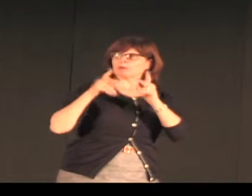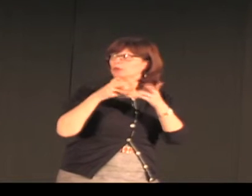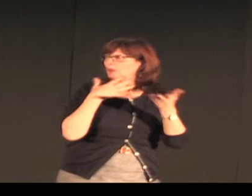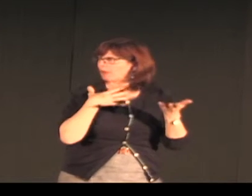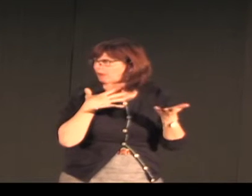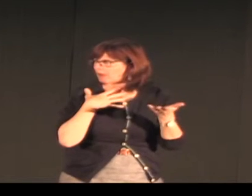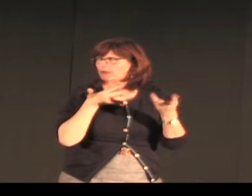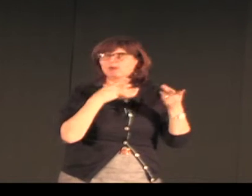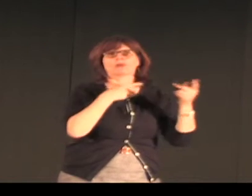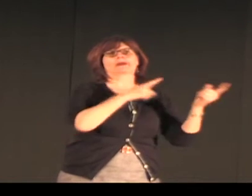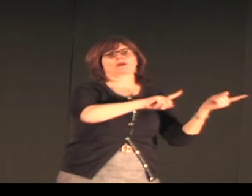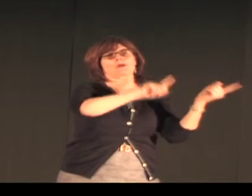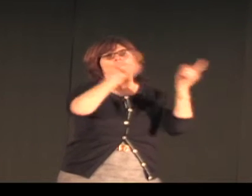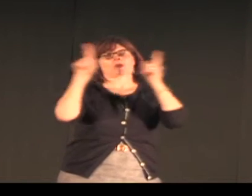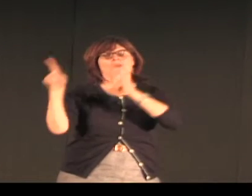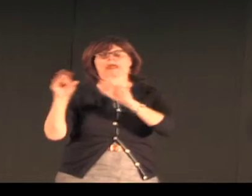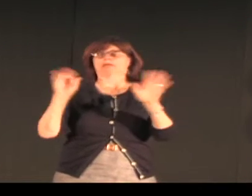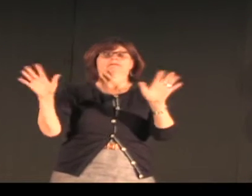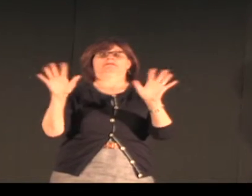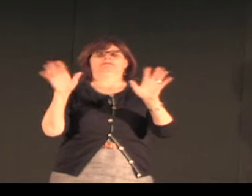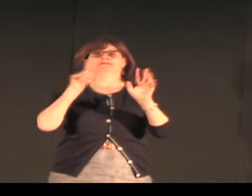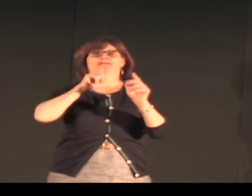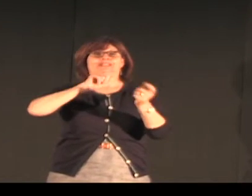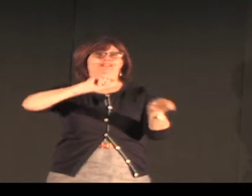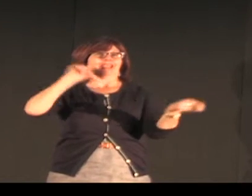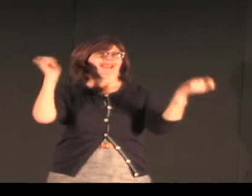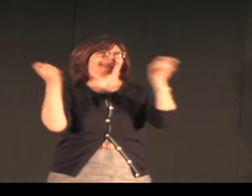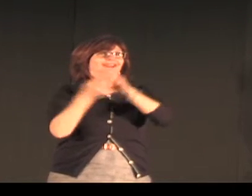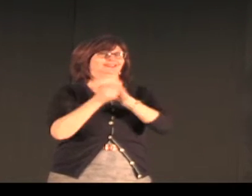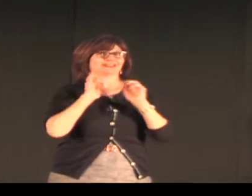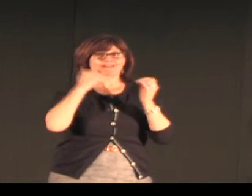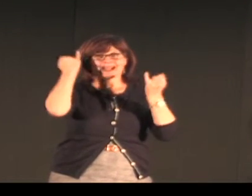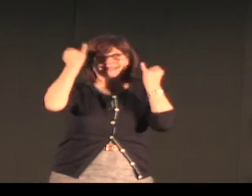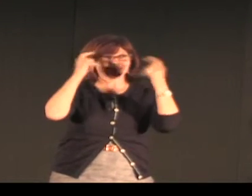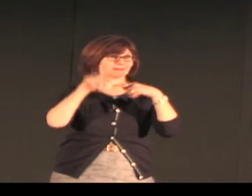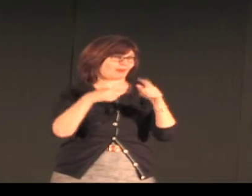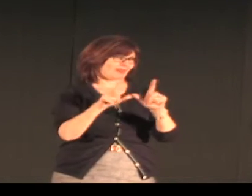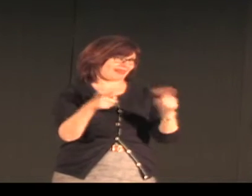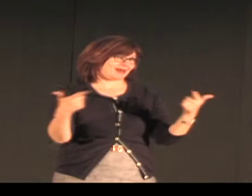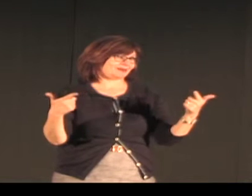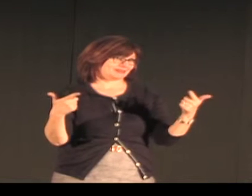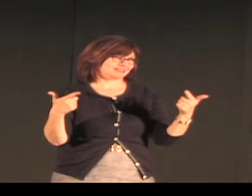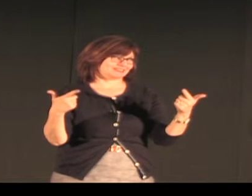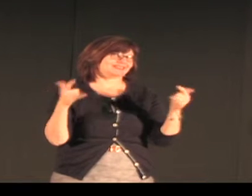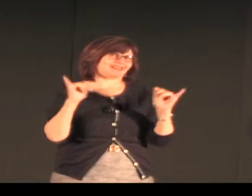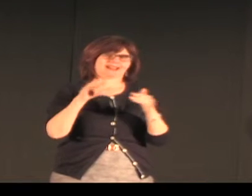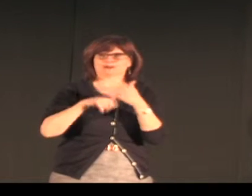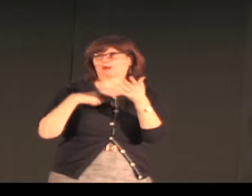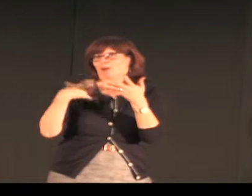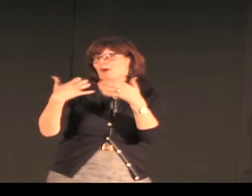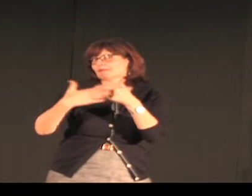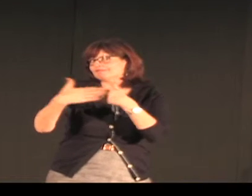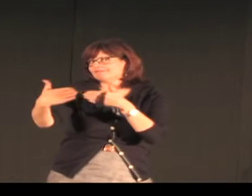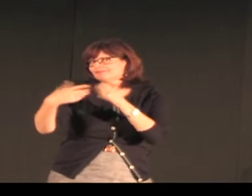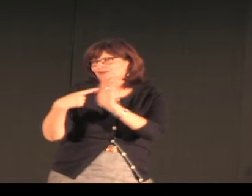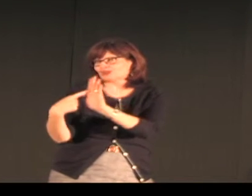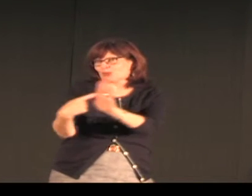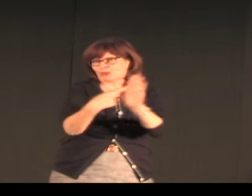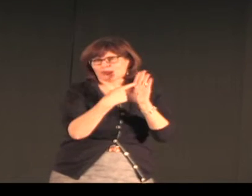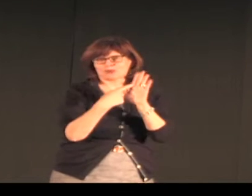spoken languages. But when we had the opportunity to go to Israel, we have learned things that have really affected our